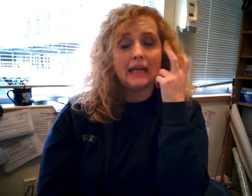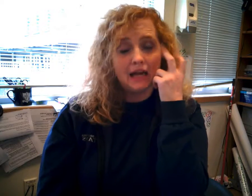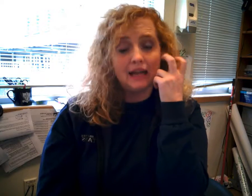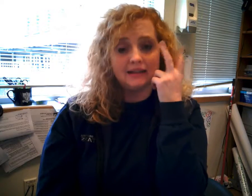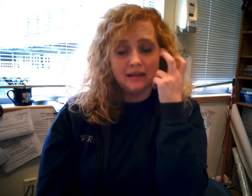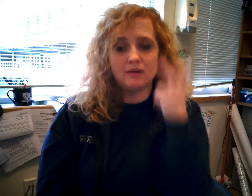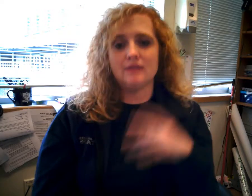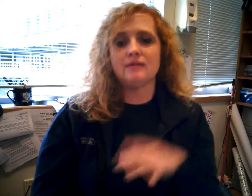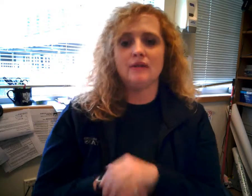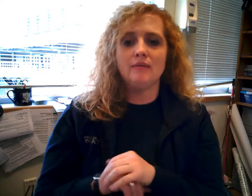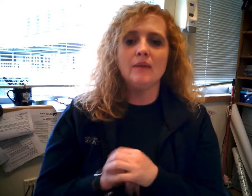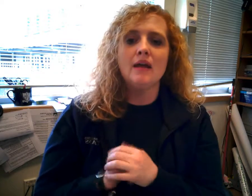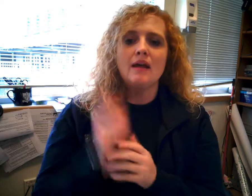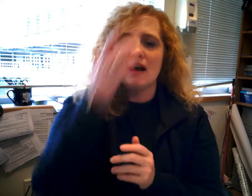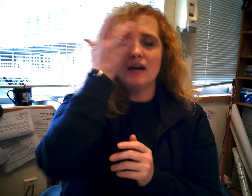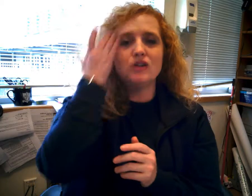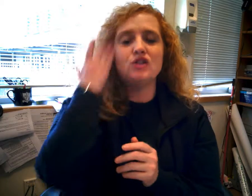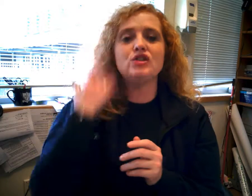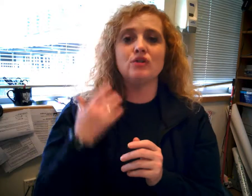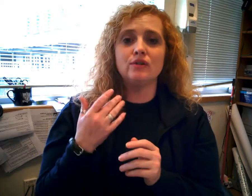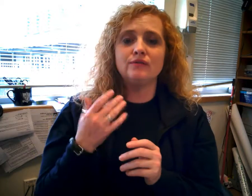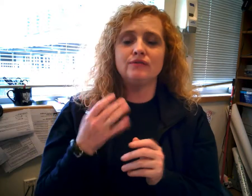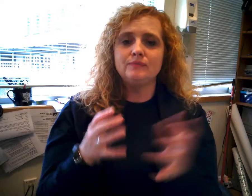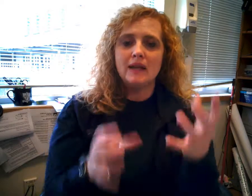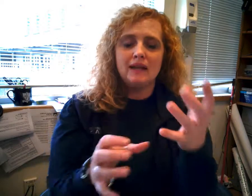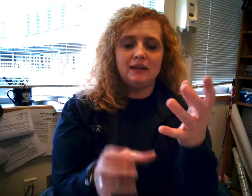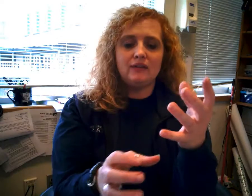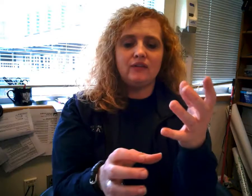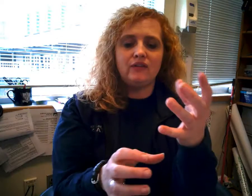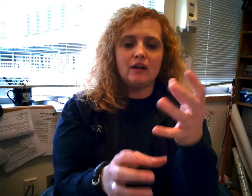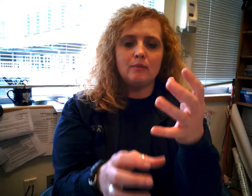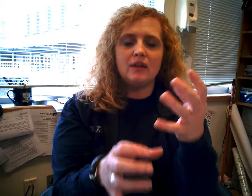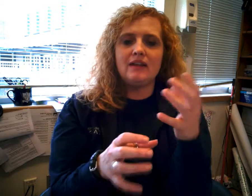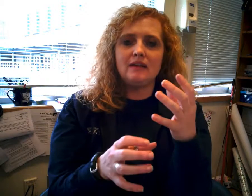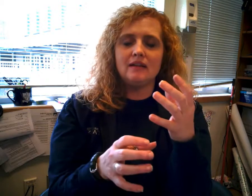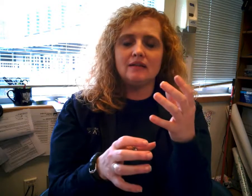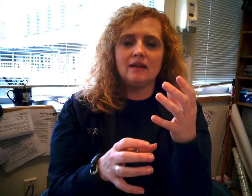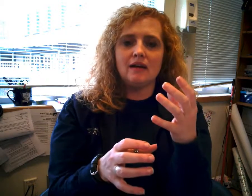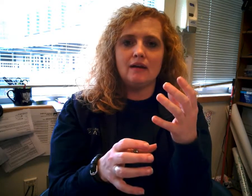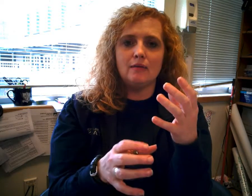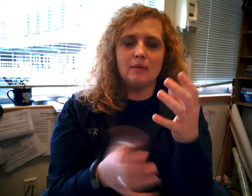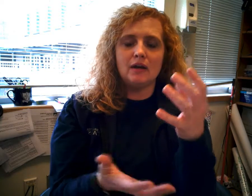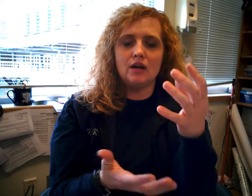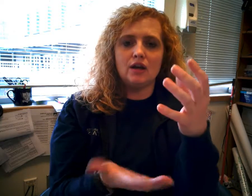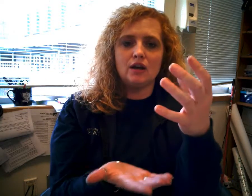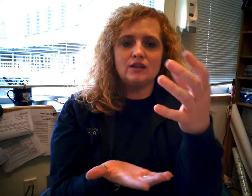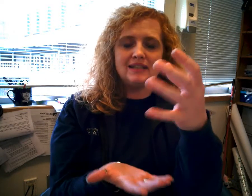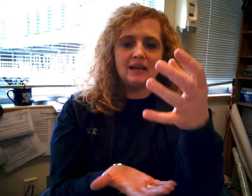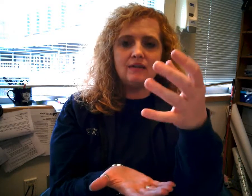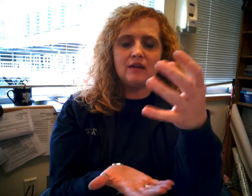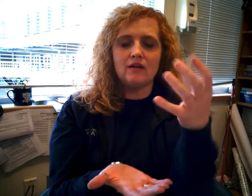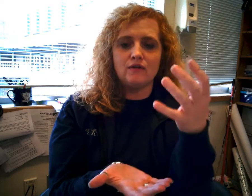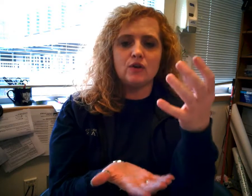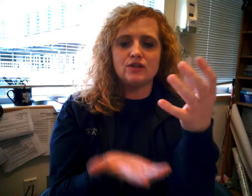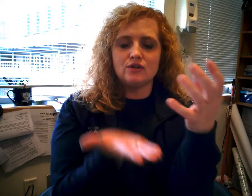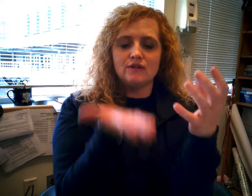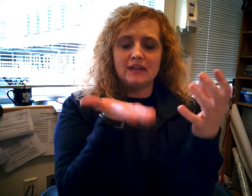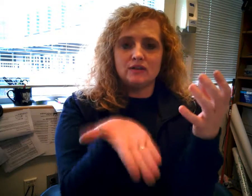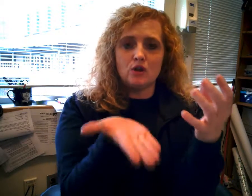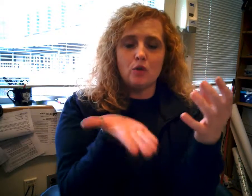highly doubt it. Okay. Uh, deserve is, um, the, um, the sign, uh, for deserve is an open